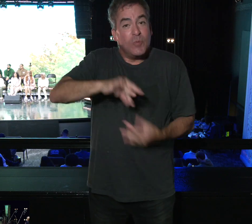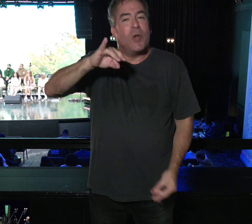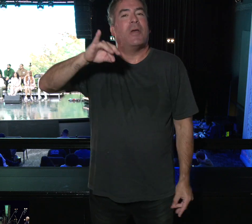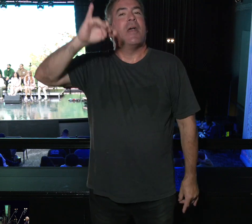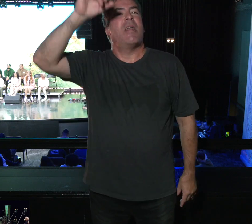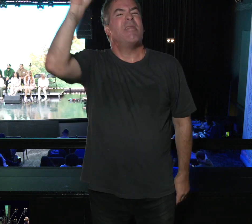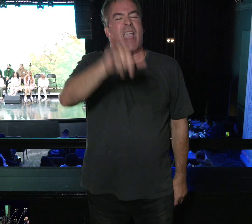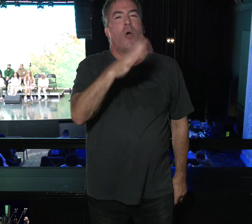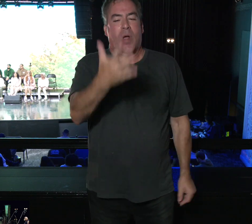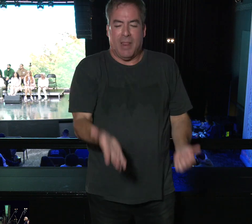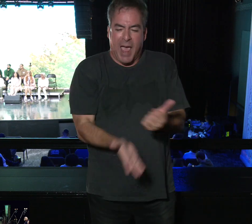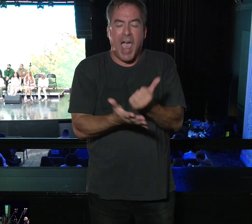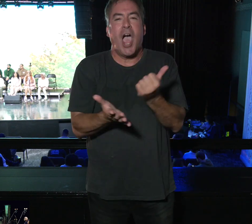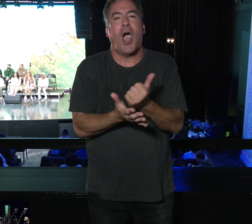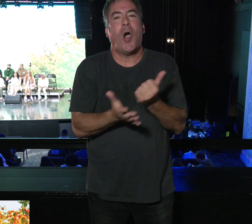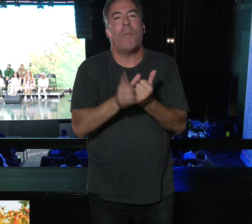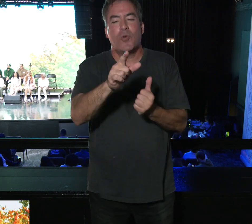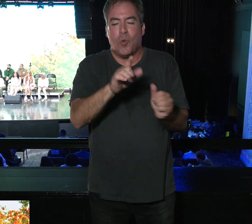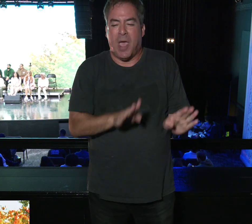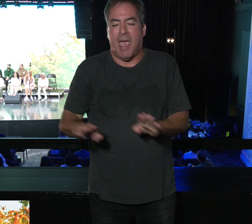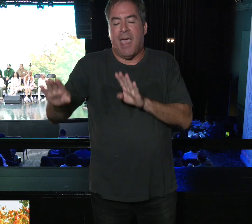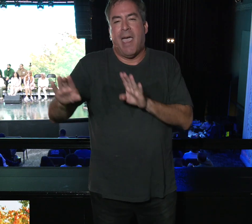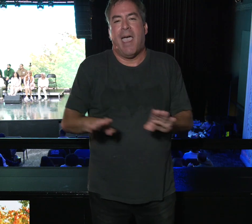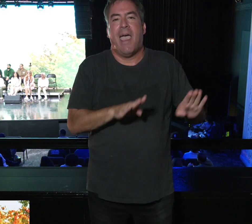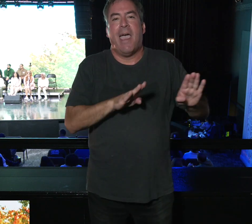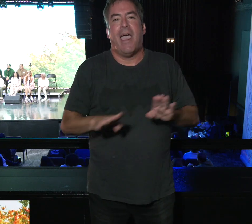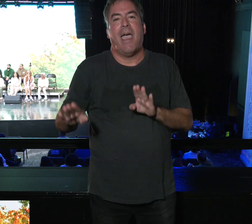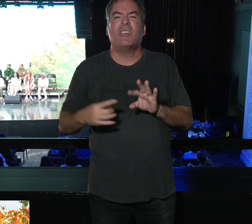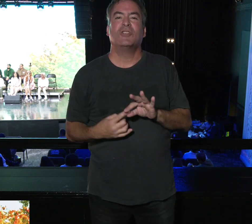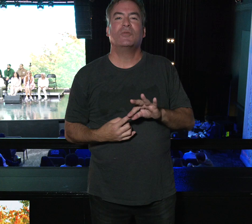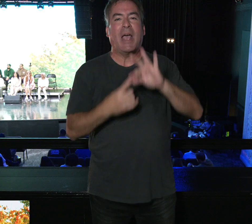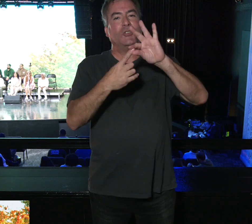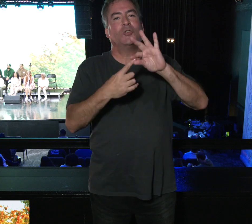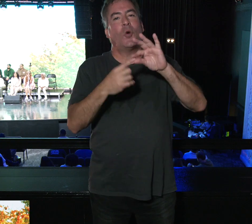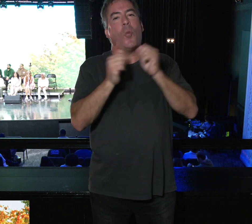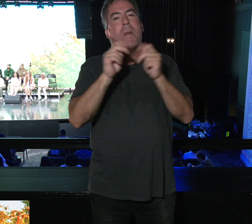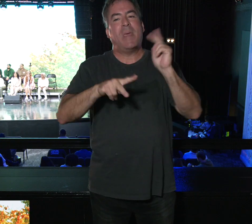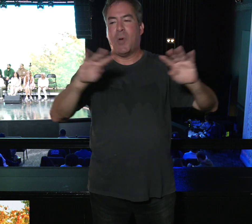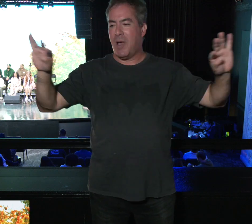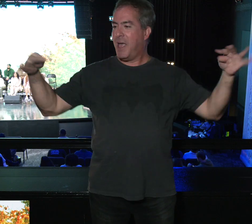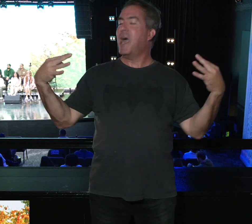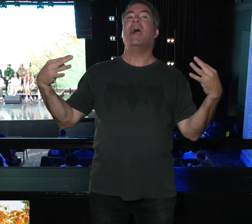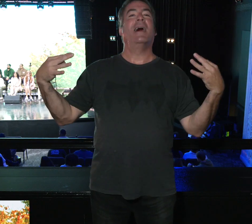Spirit, it's going to help you act a certain way to the people around you.